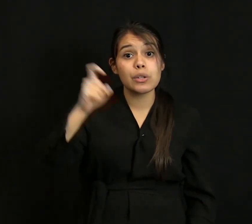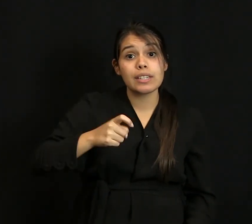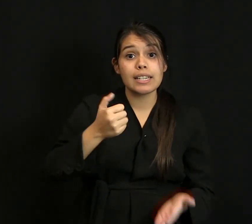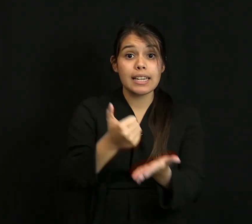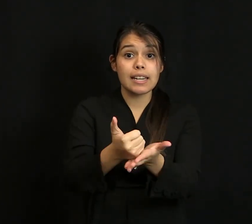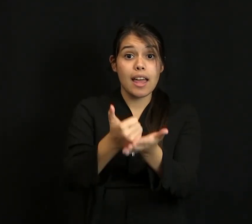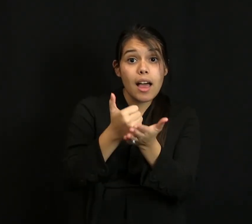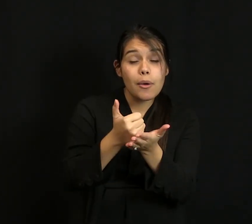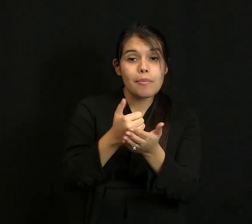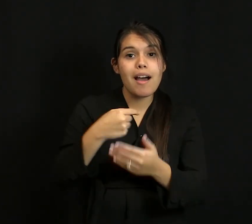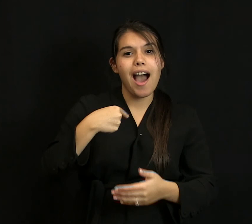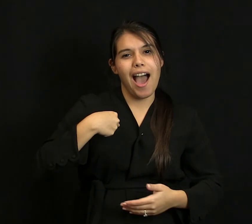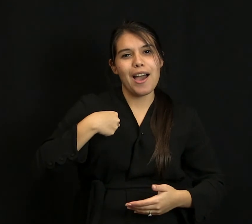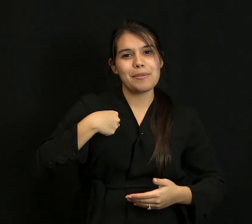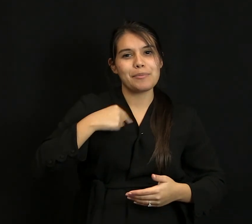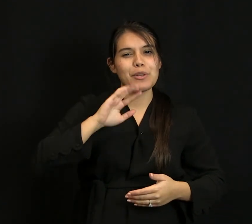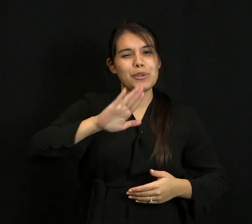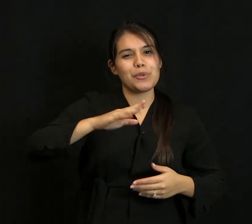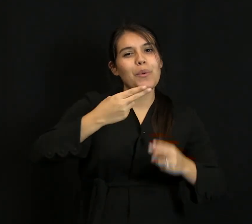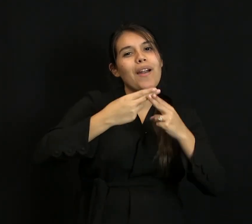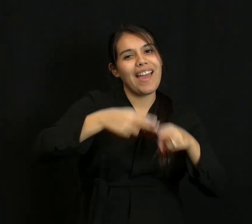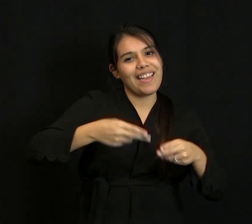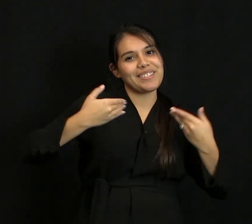If you need any help whatsoever, I'm your egg.